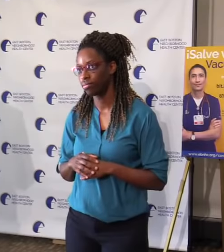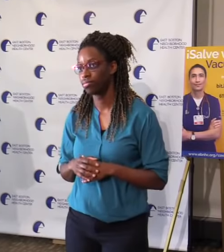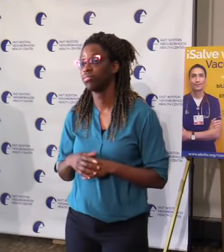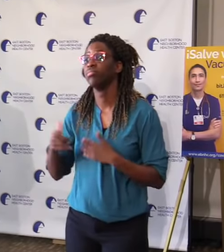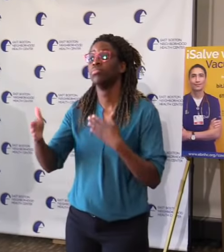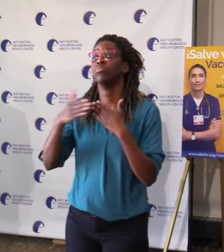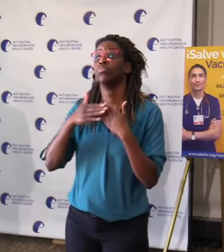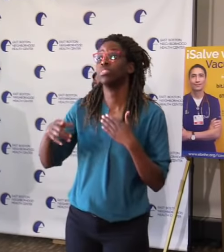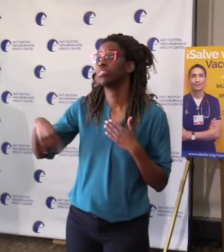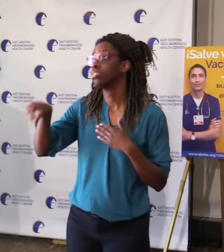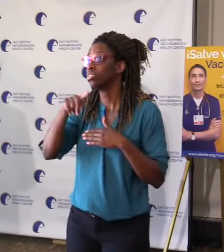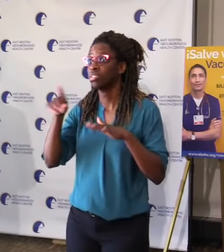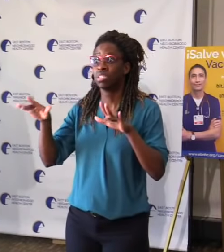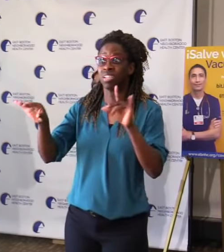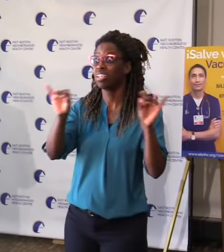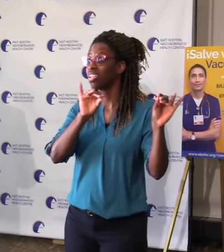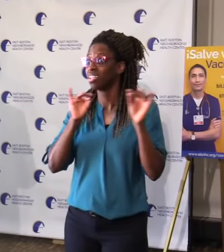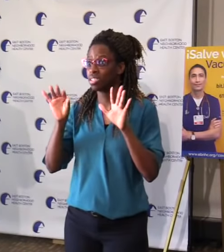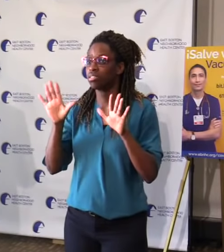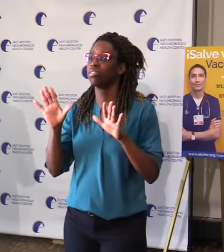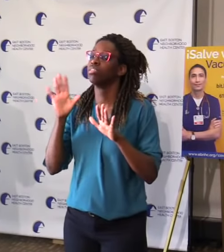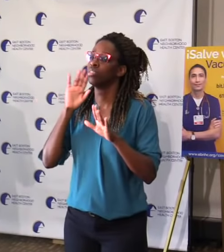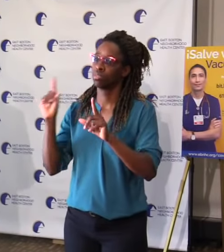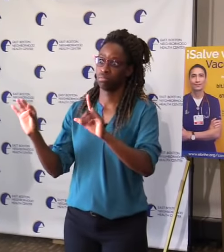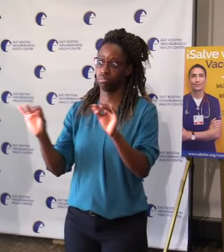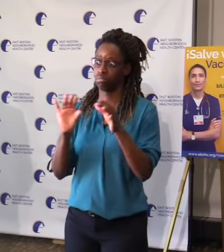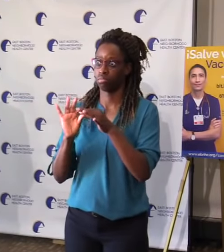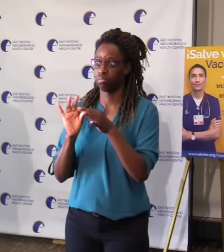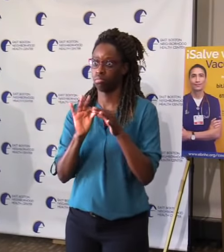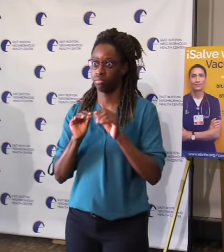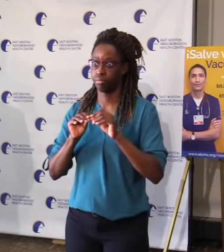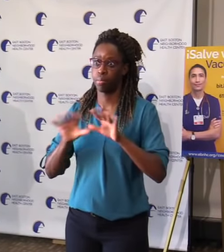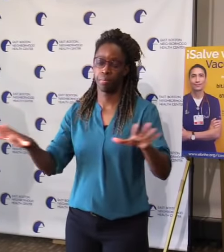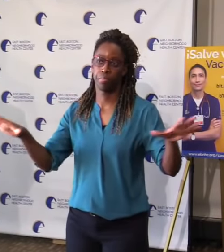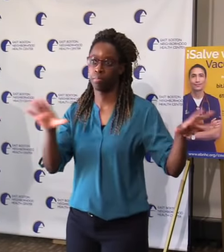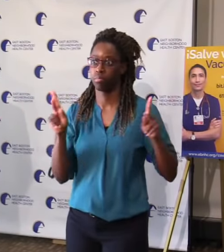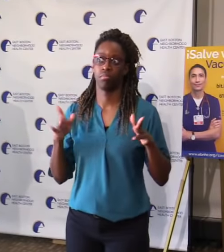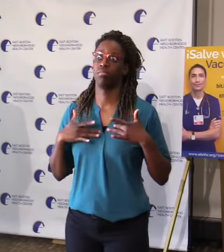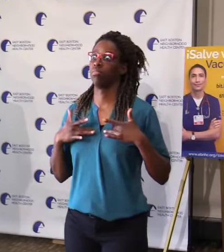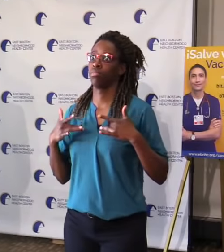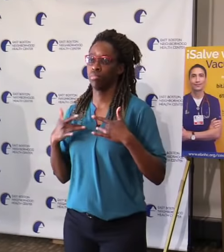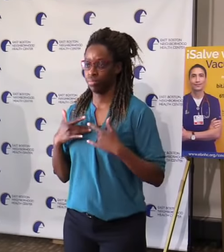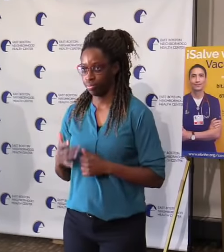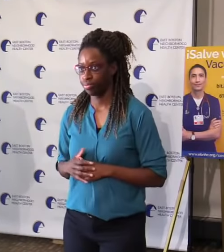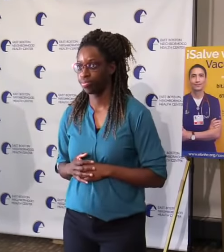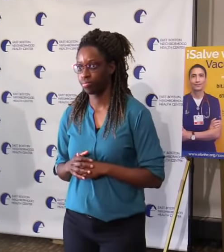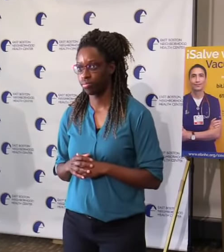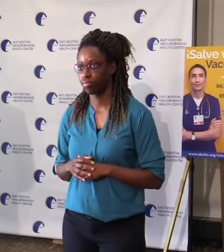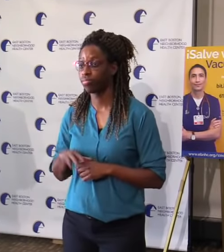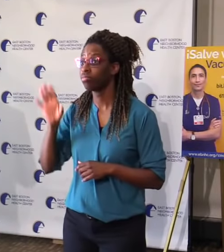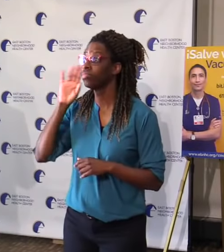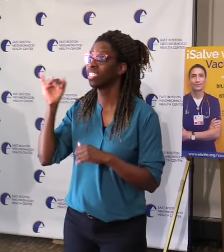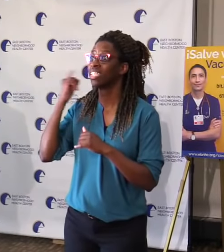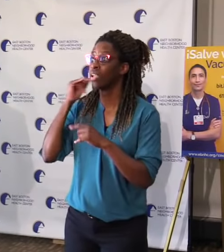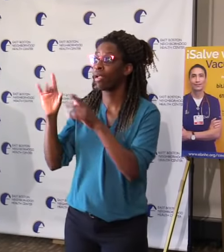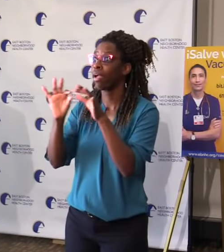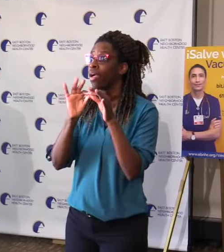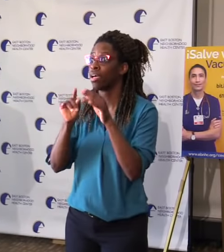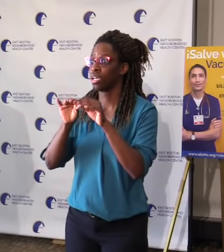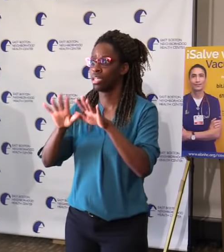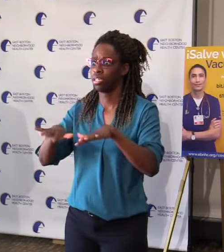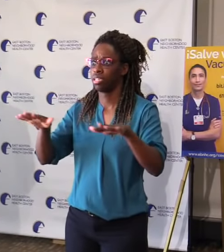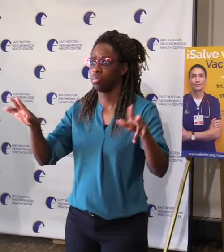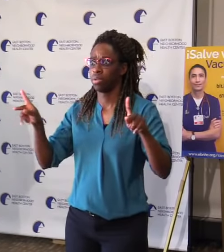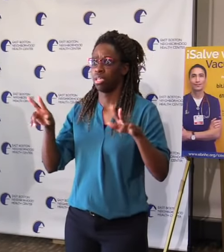is rumor and the difficulty associated with rumor when people are anxious to get a